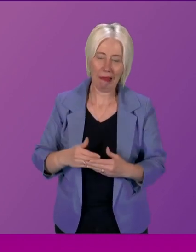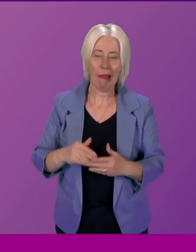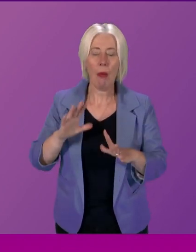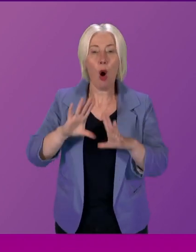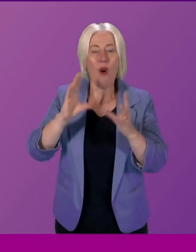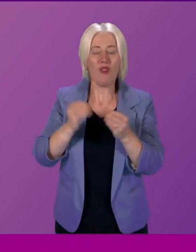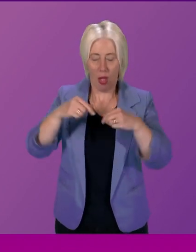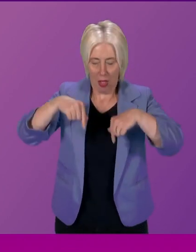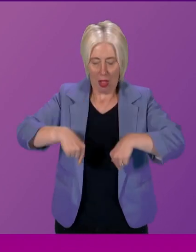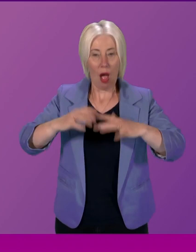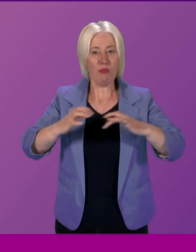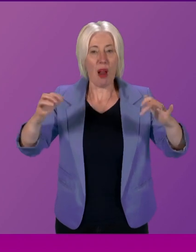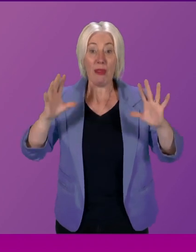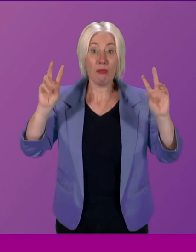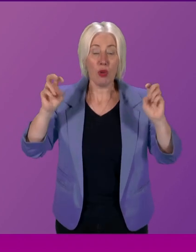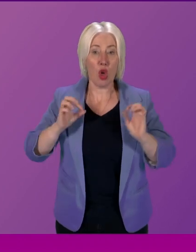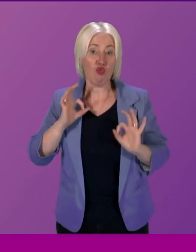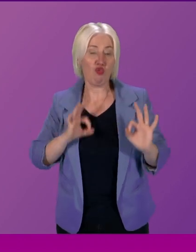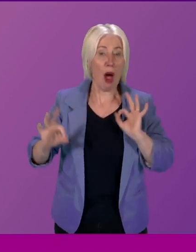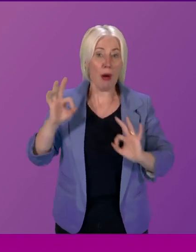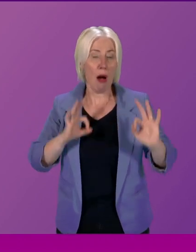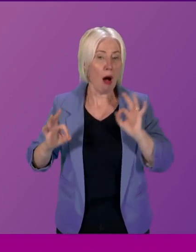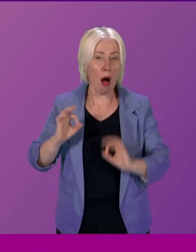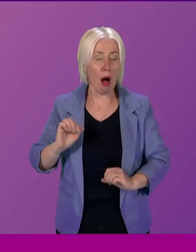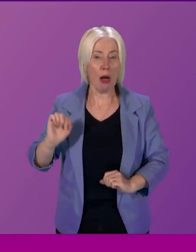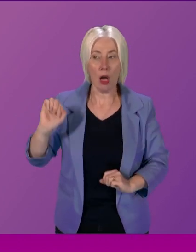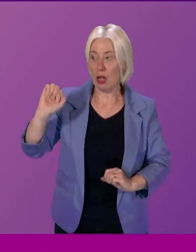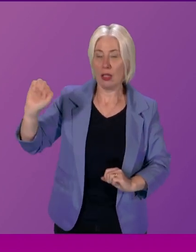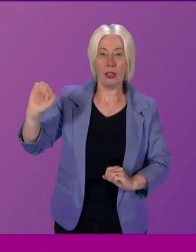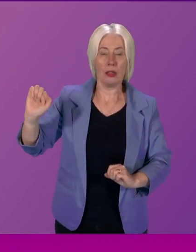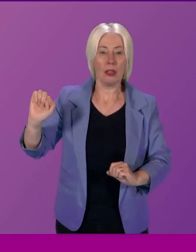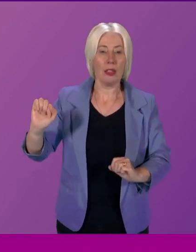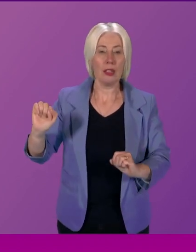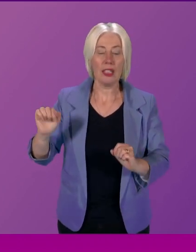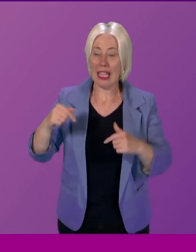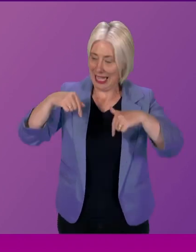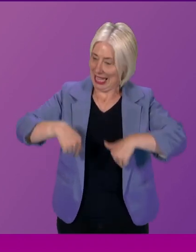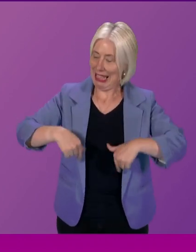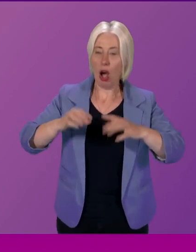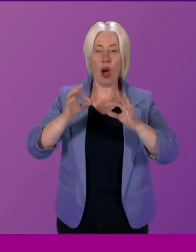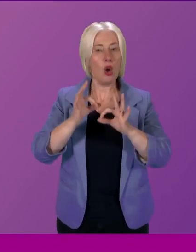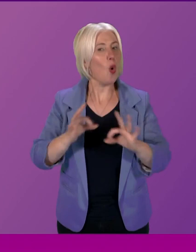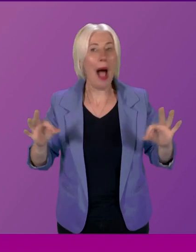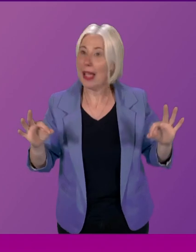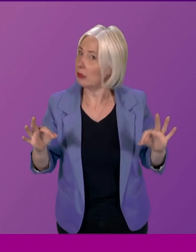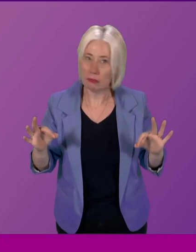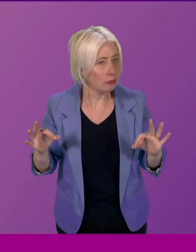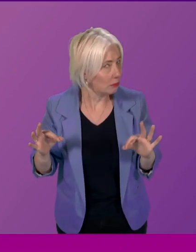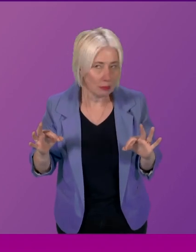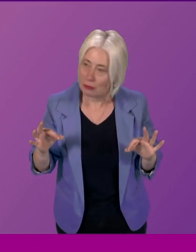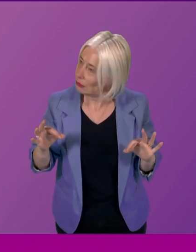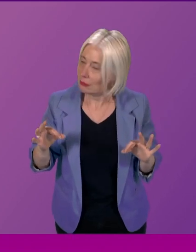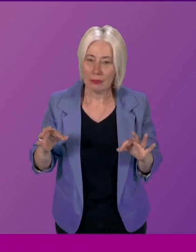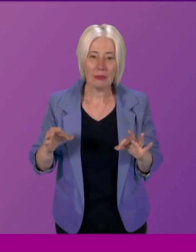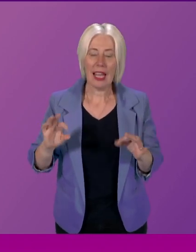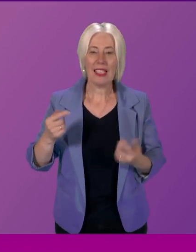also the drama of Parliament itself. As one of your colleagues, Mr Kerry, used to say, it's not a quiet place. It's a place that, obviously, there'll be times when